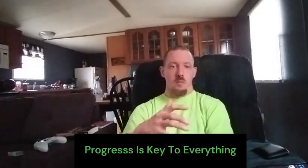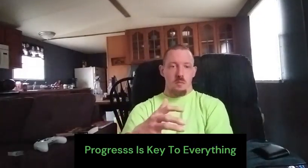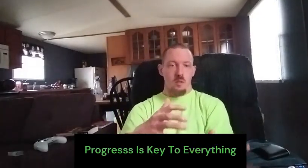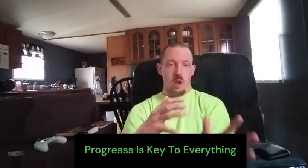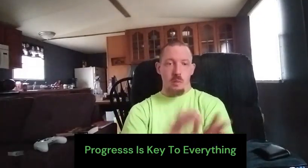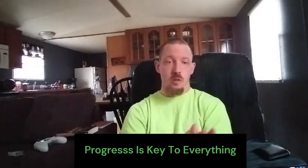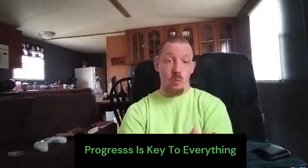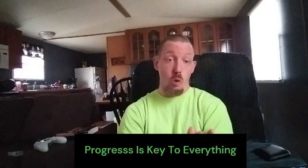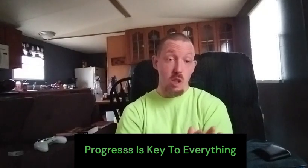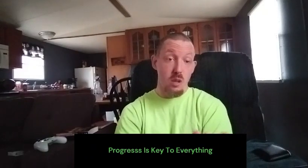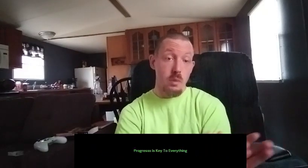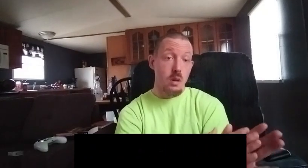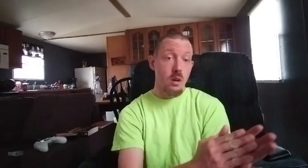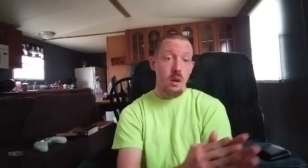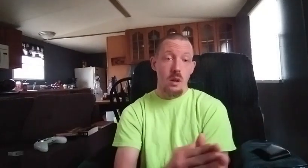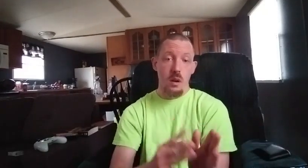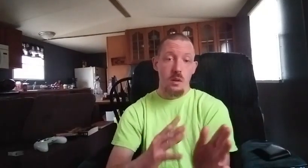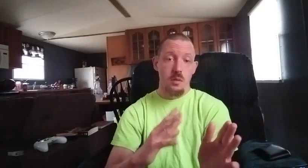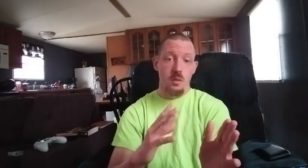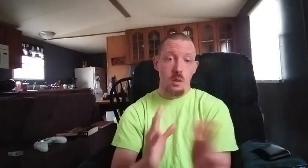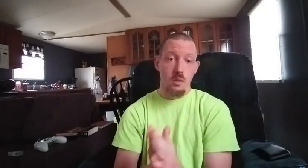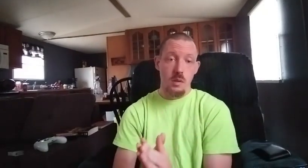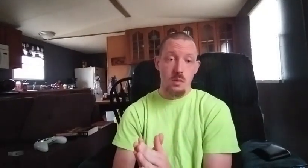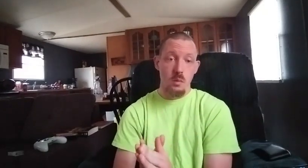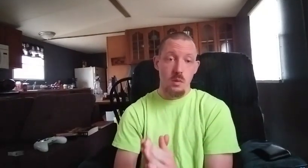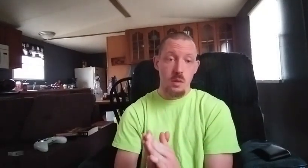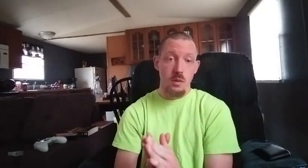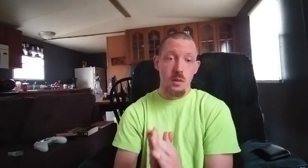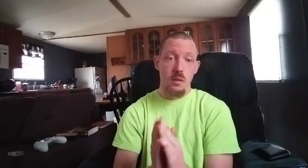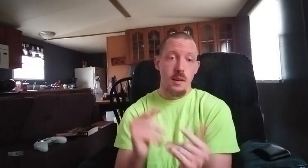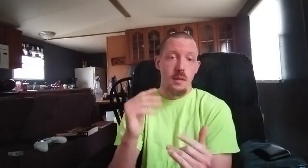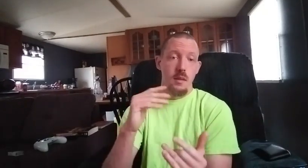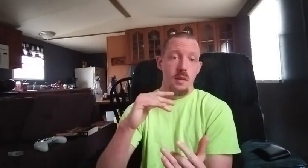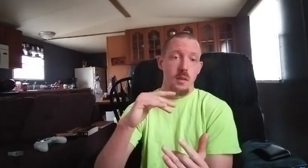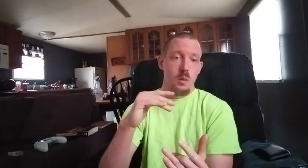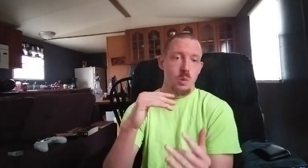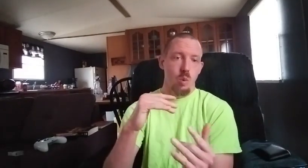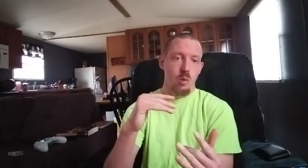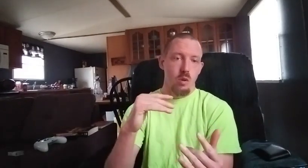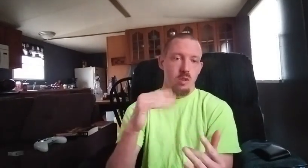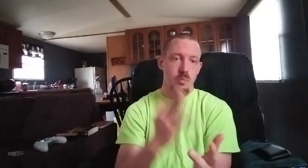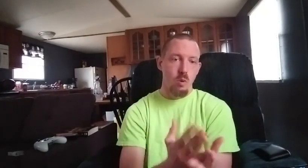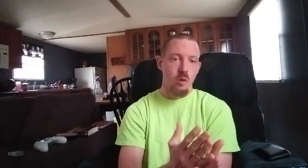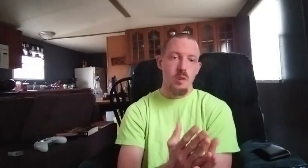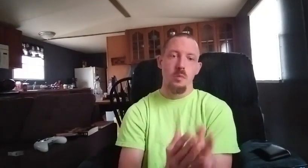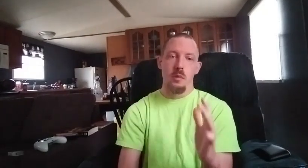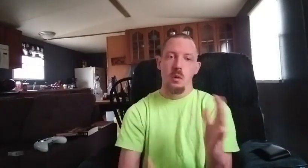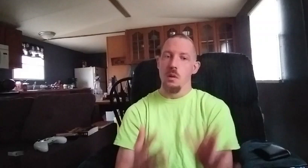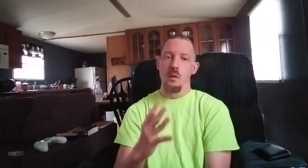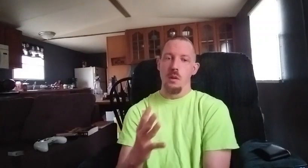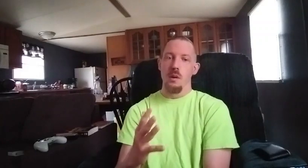topics you want to get better at subjects you want to get good at or sports you want to get good at